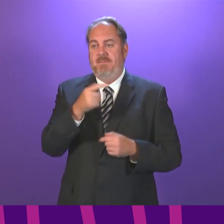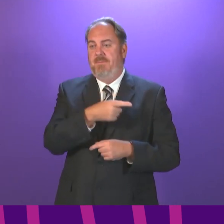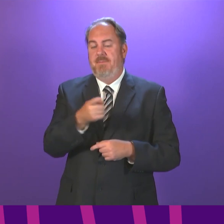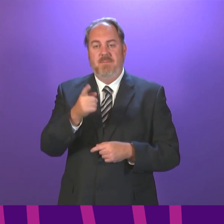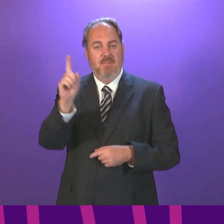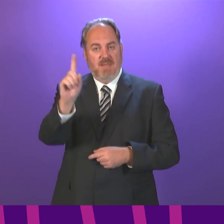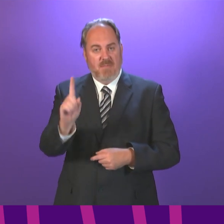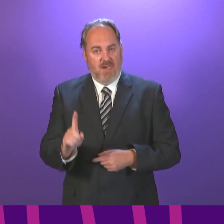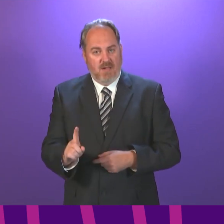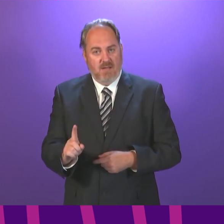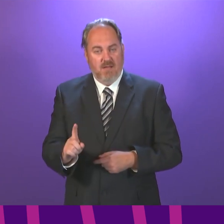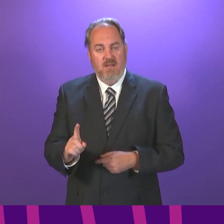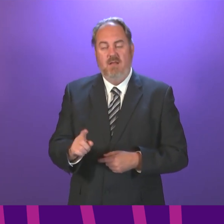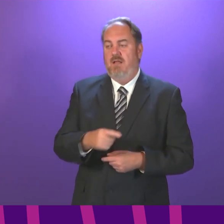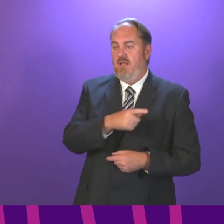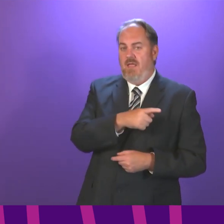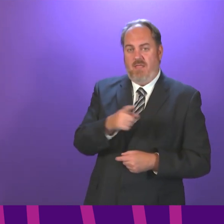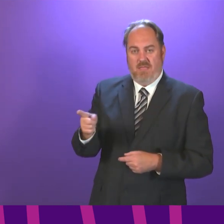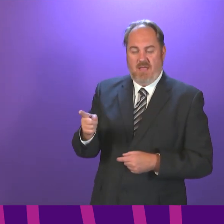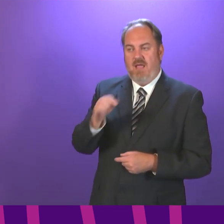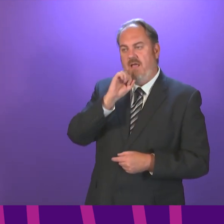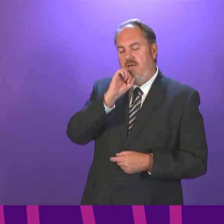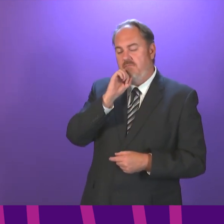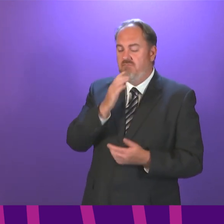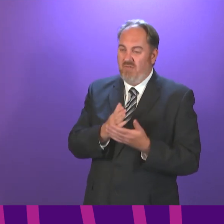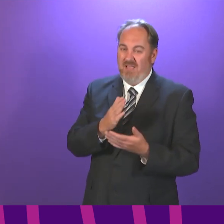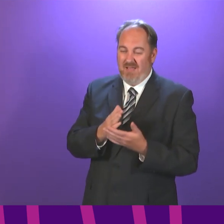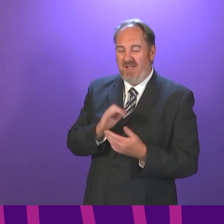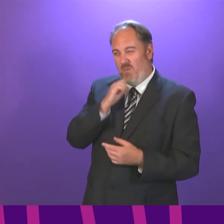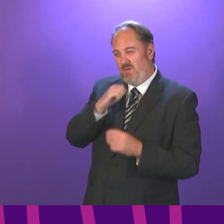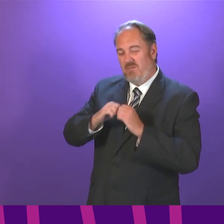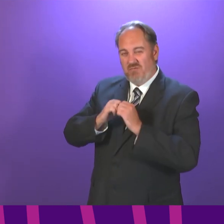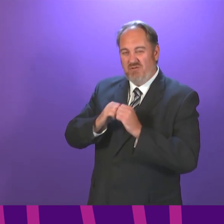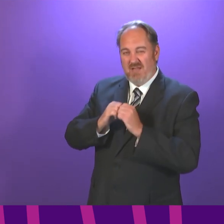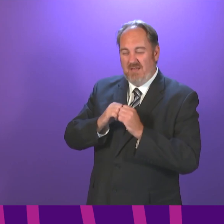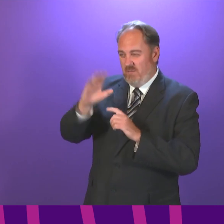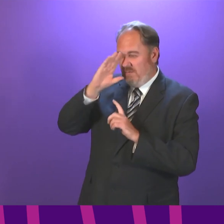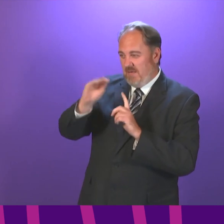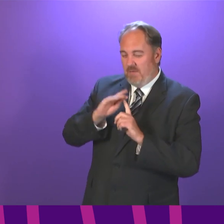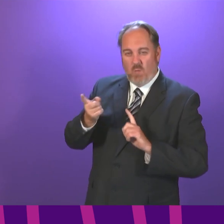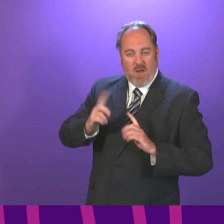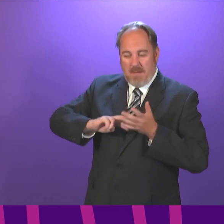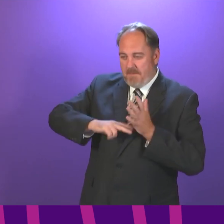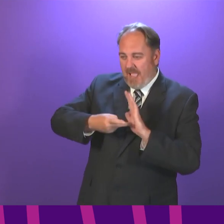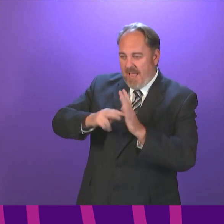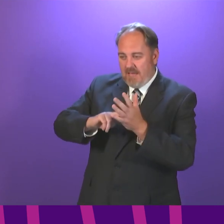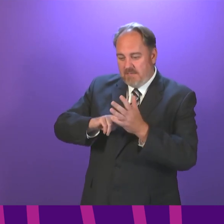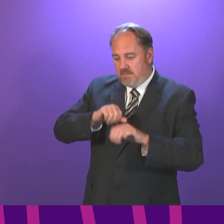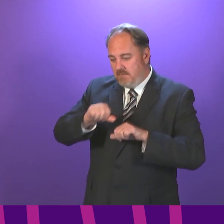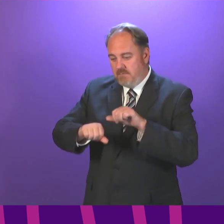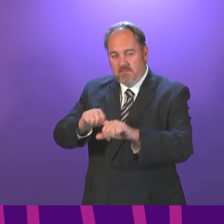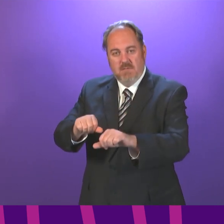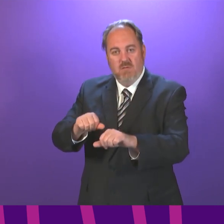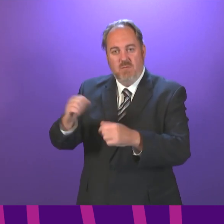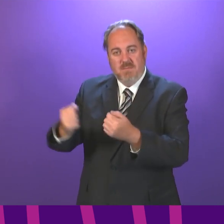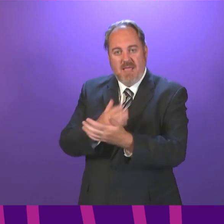vaccination programme. I would be grateful if the First Minister could set out the steps being taken to ensure that people